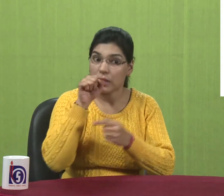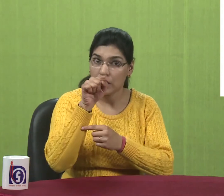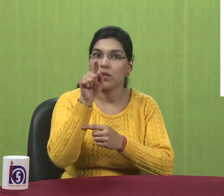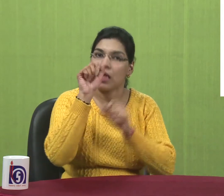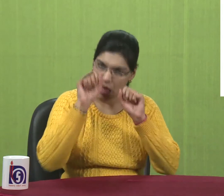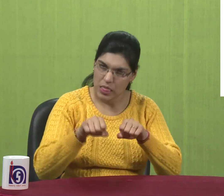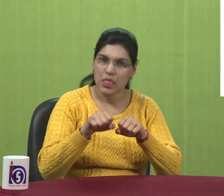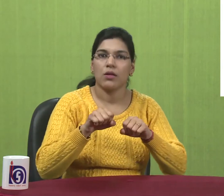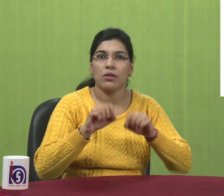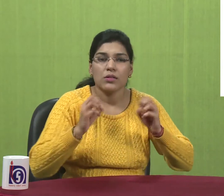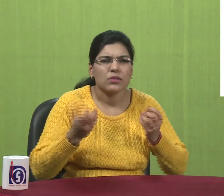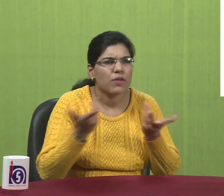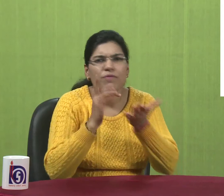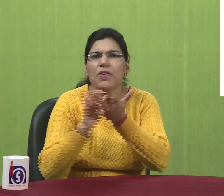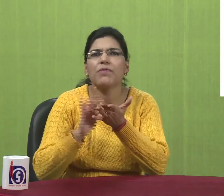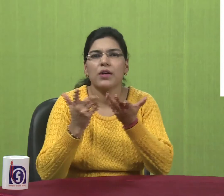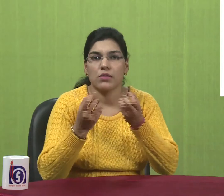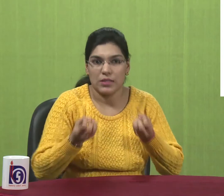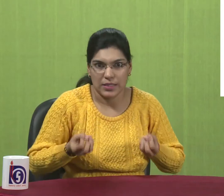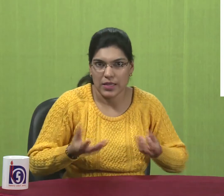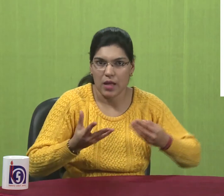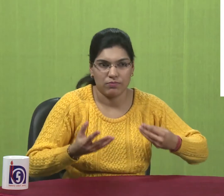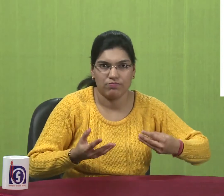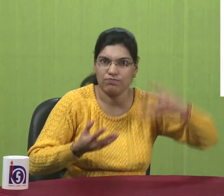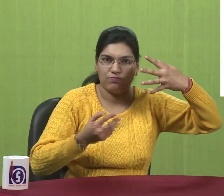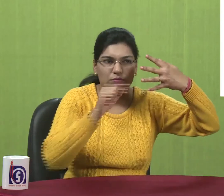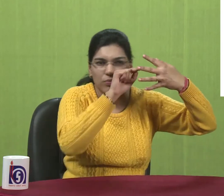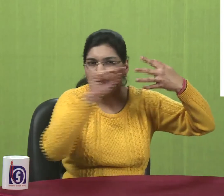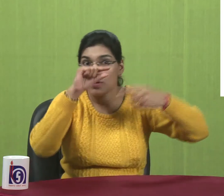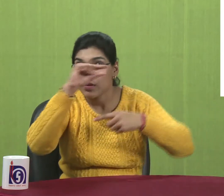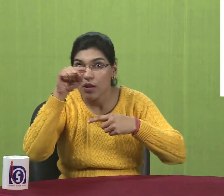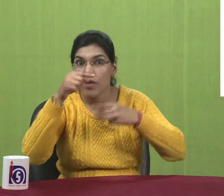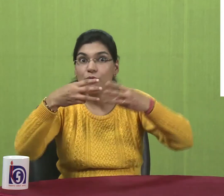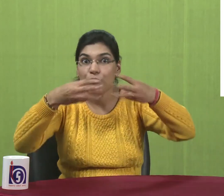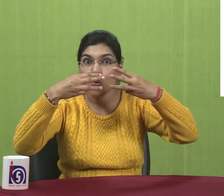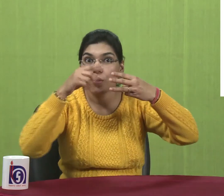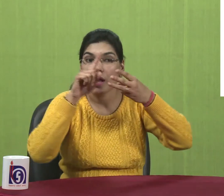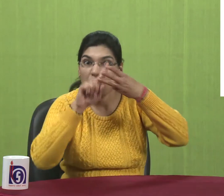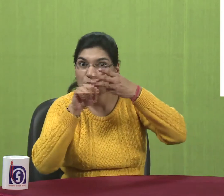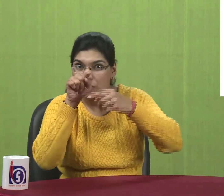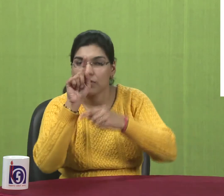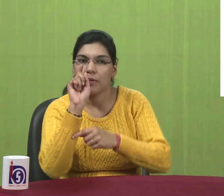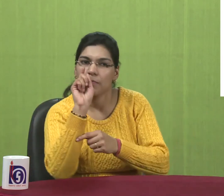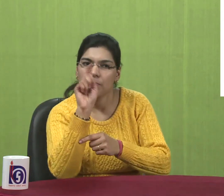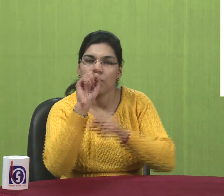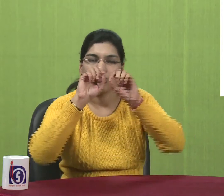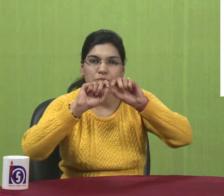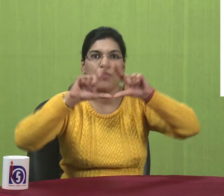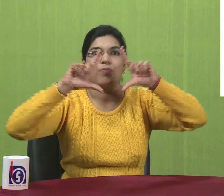In Windows. Explorer. You click. On. Start. You click. On. All. All. Programs. You click. On. Accessories.